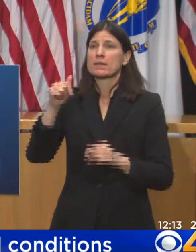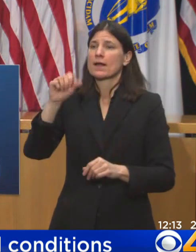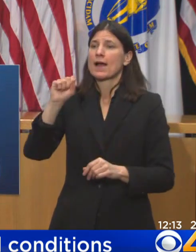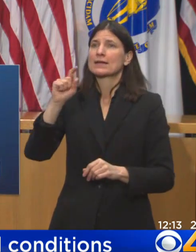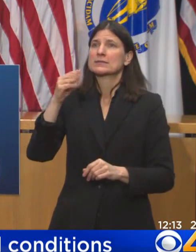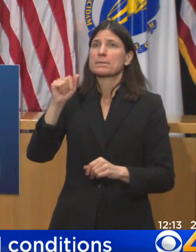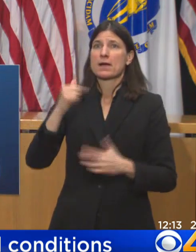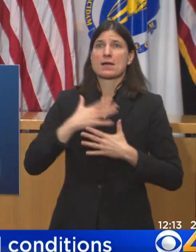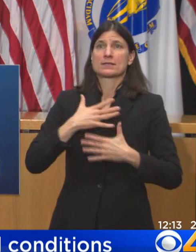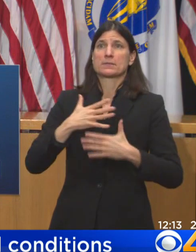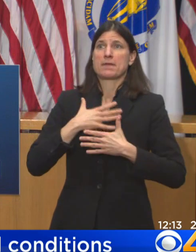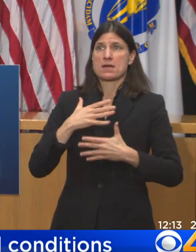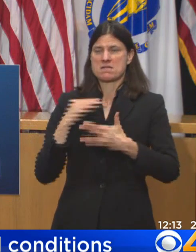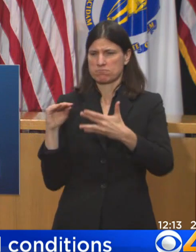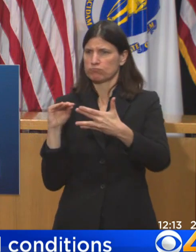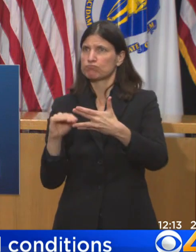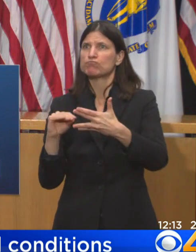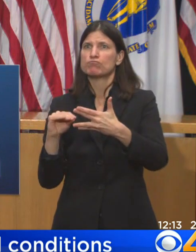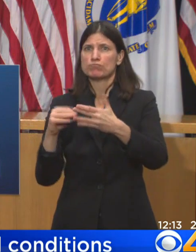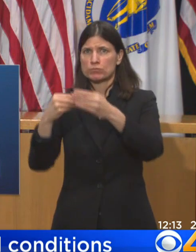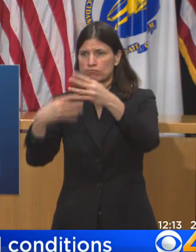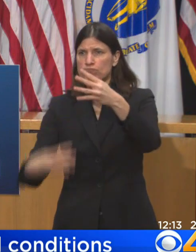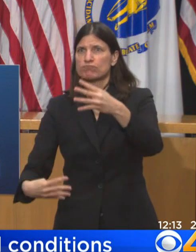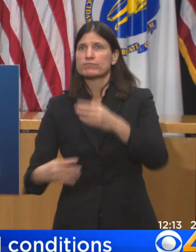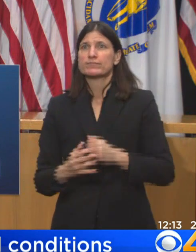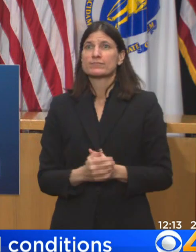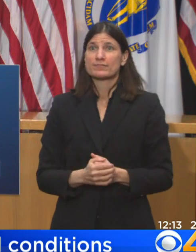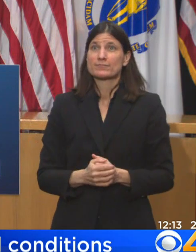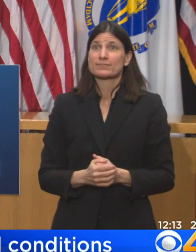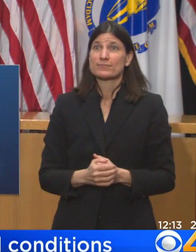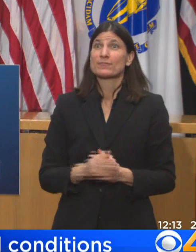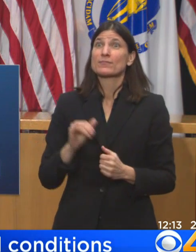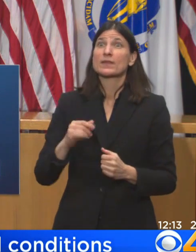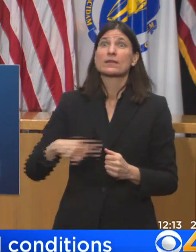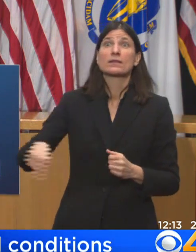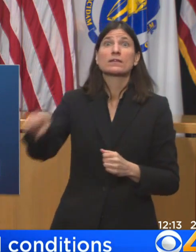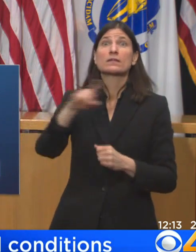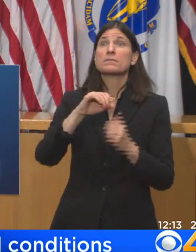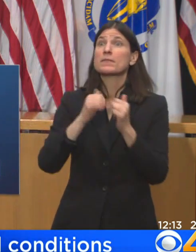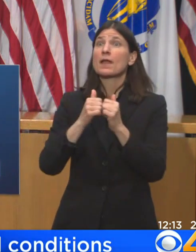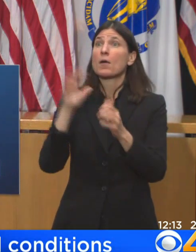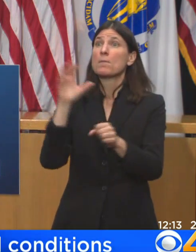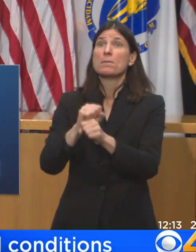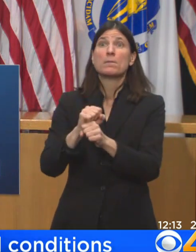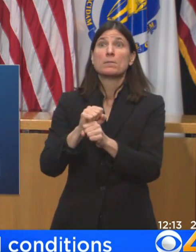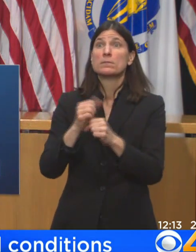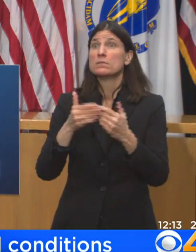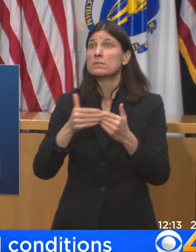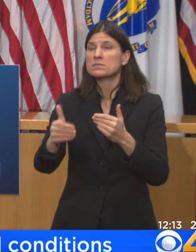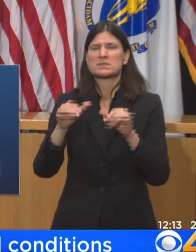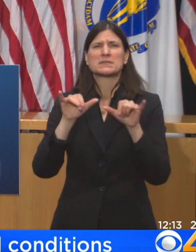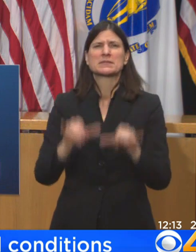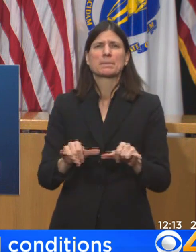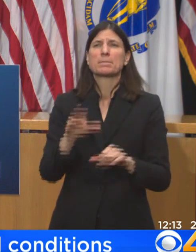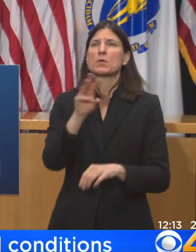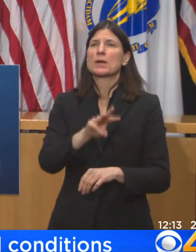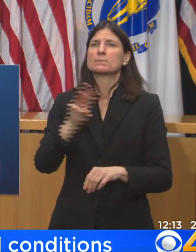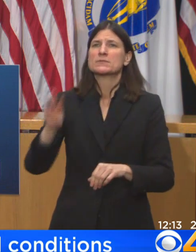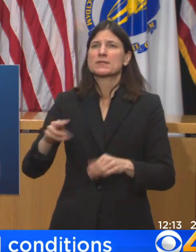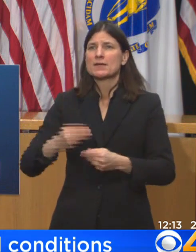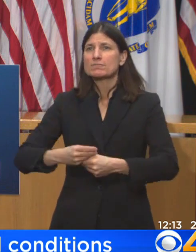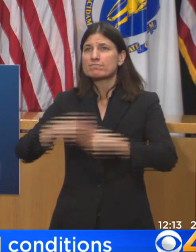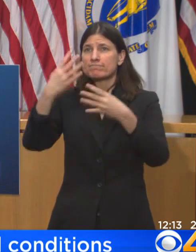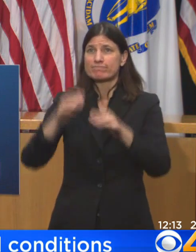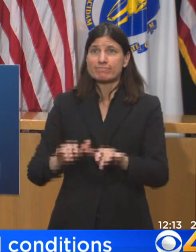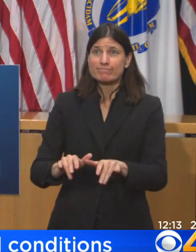to book an appointment. It's important to note here that new appointments will appear on the website starting tomorrow morning around 8 a.m.